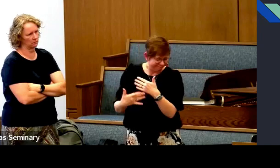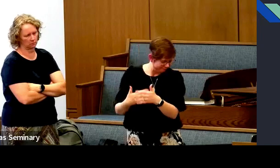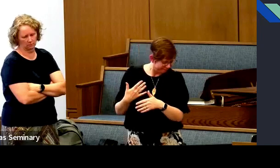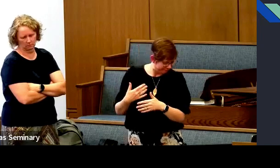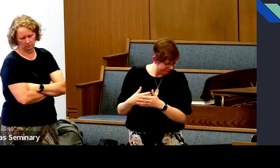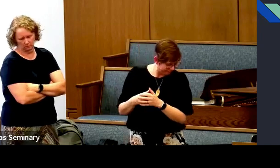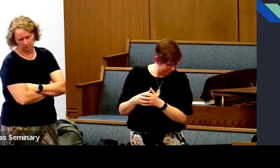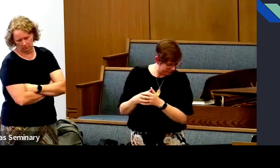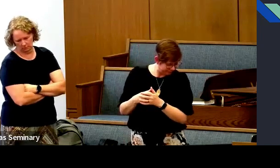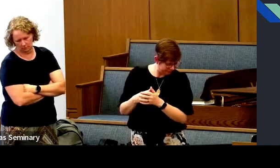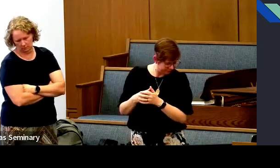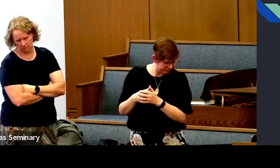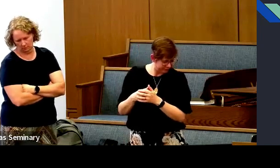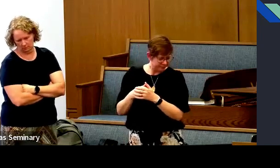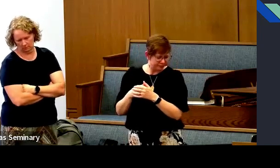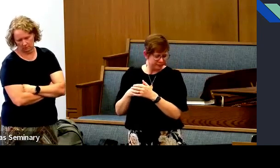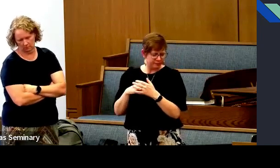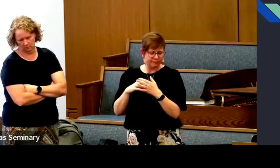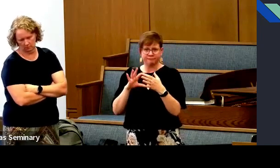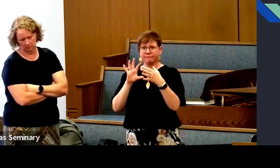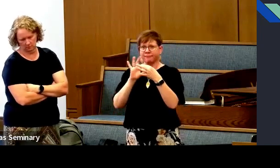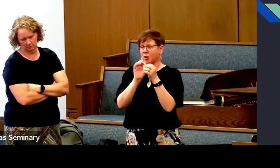Faith is a motivator for us, right?